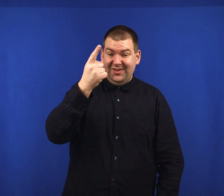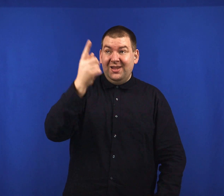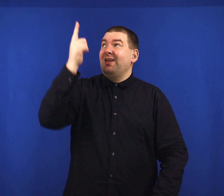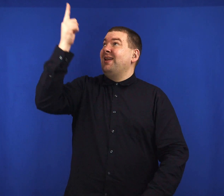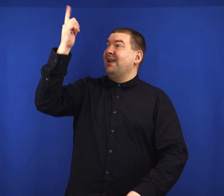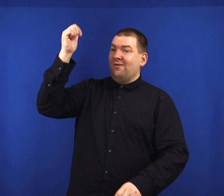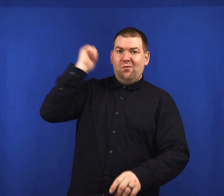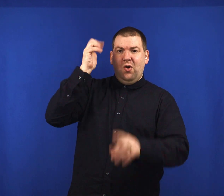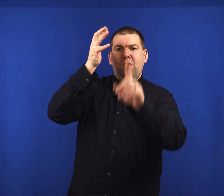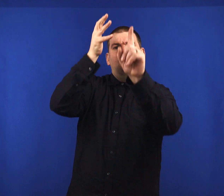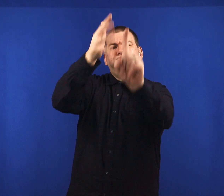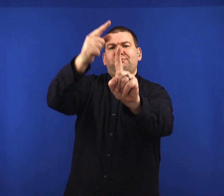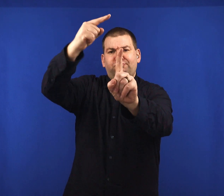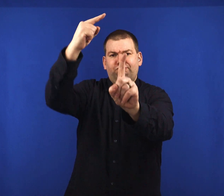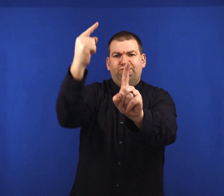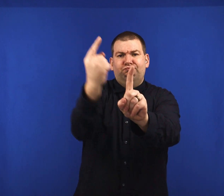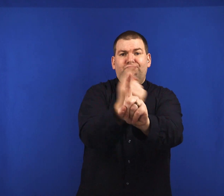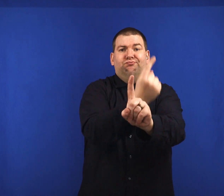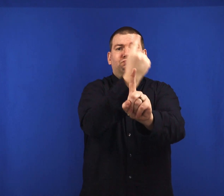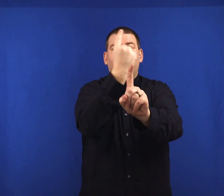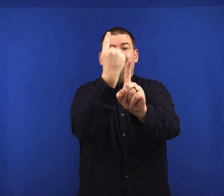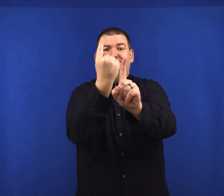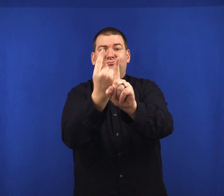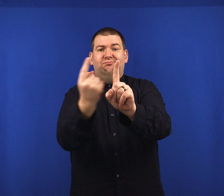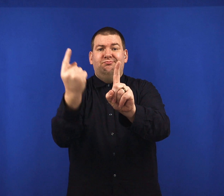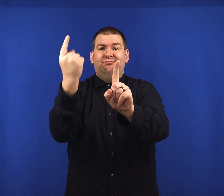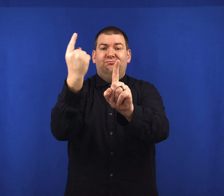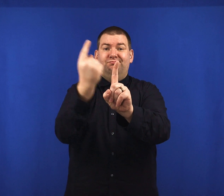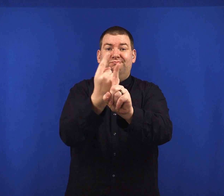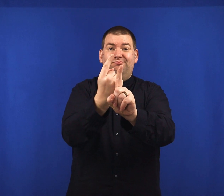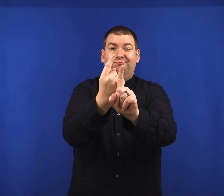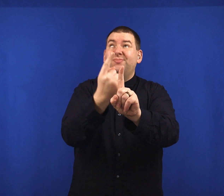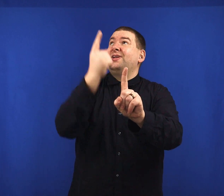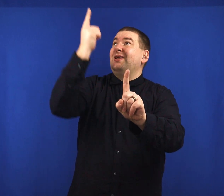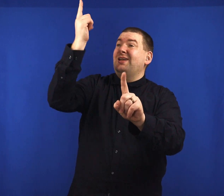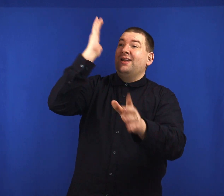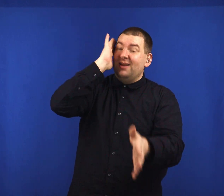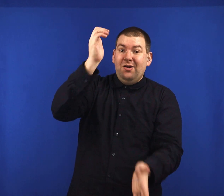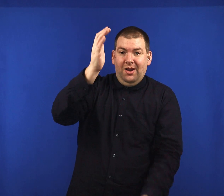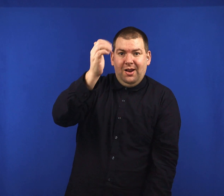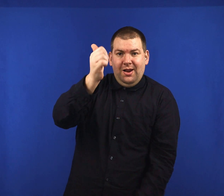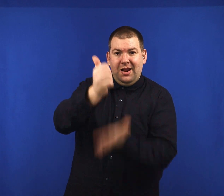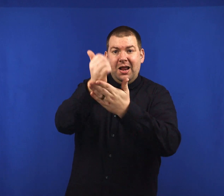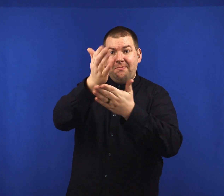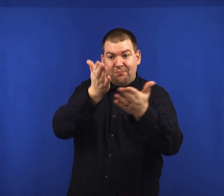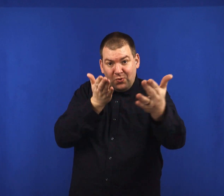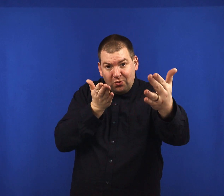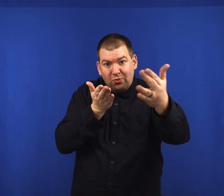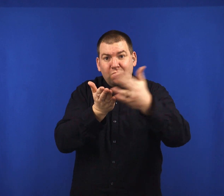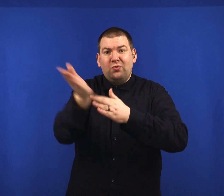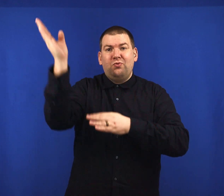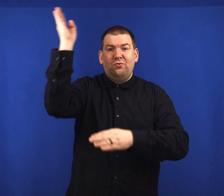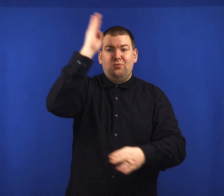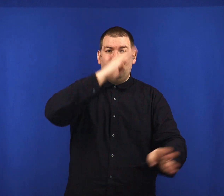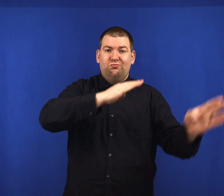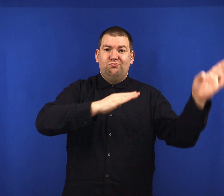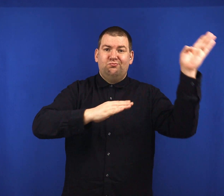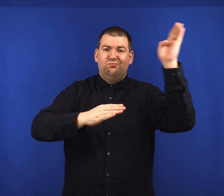won't just get you through. by. He'll see you through.